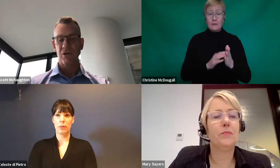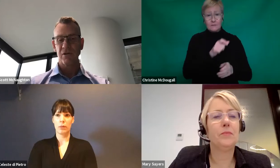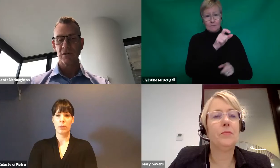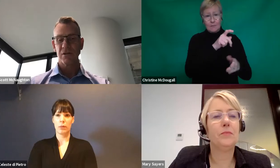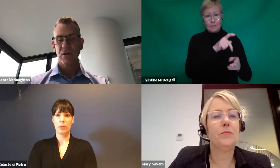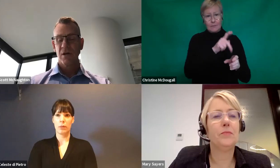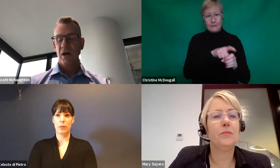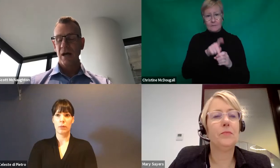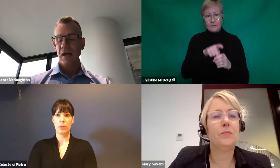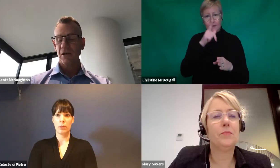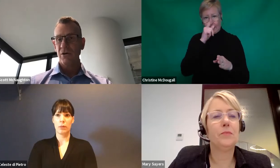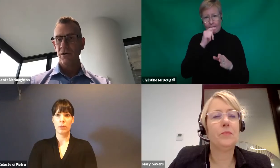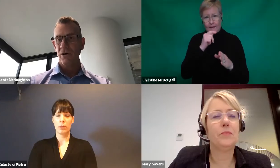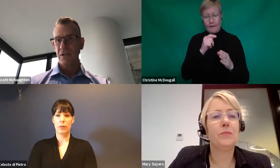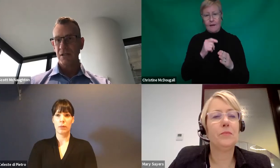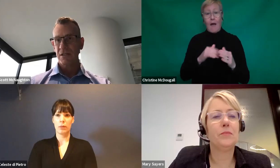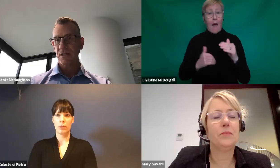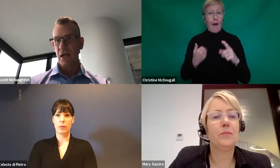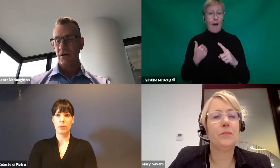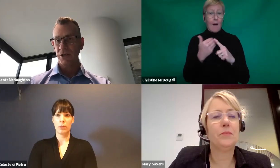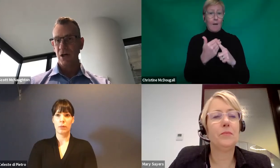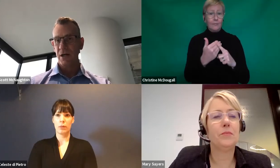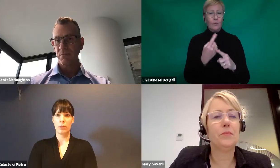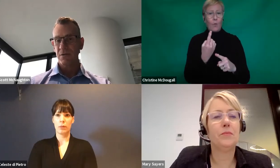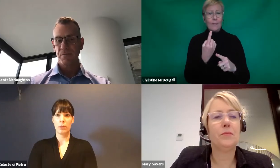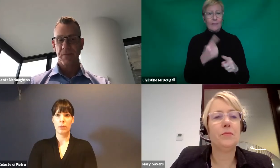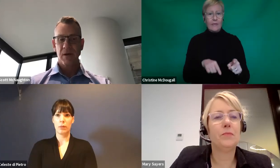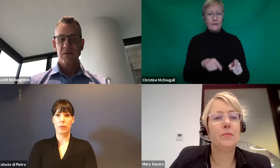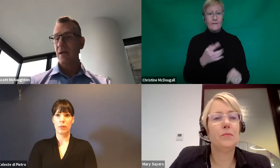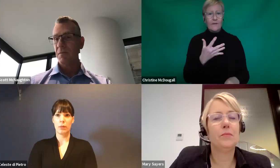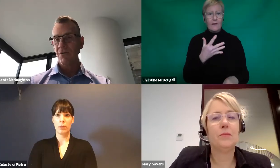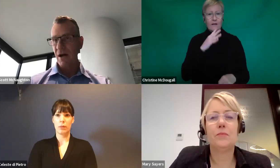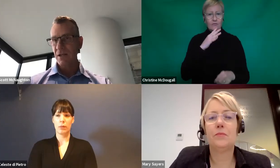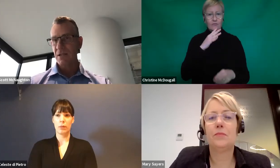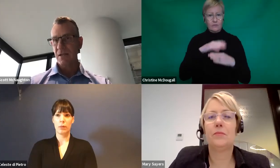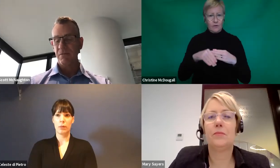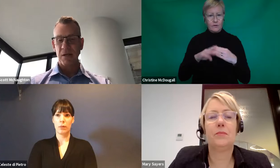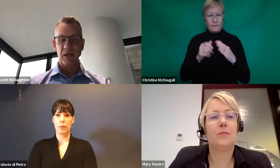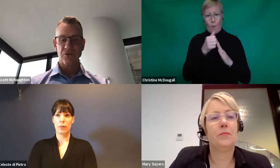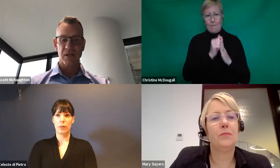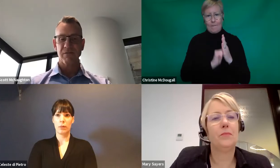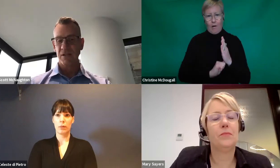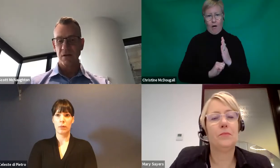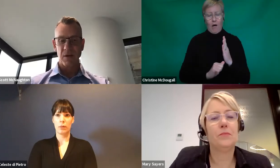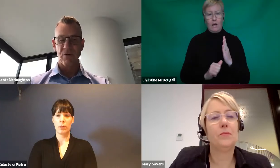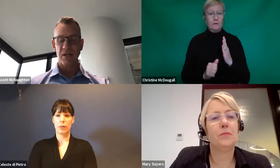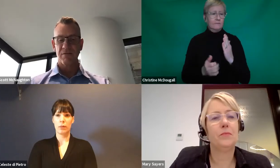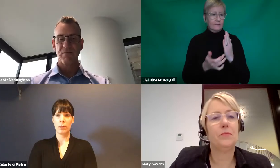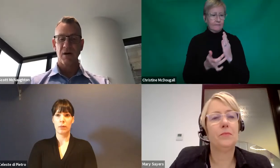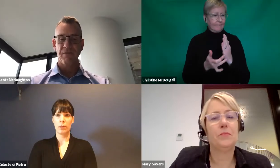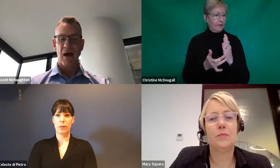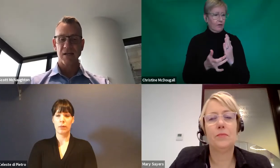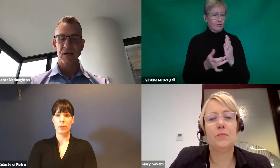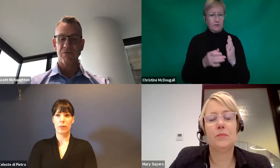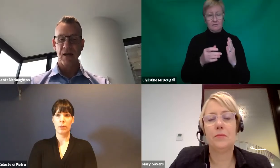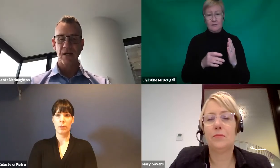,500 in low-cost assisted technology items. That can be a range. doesn't have to be an electronic device. It can be a range of